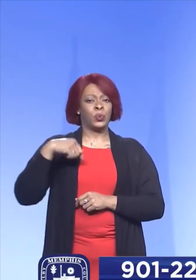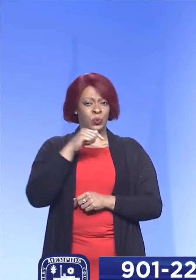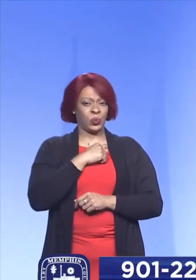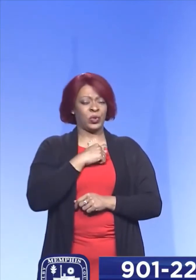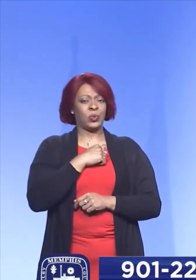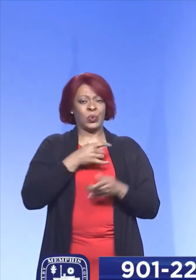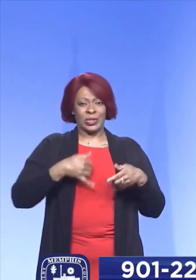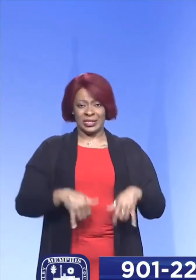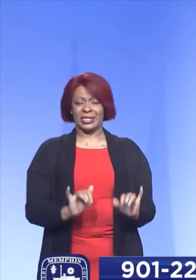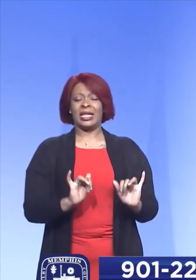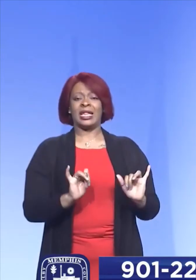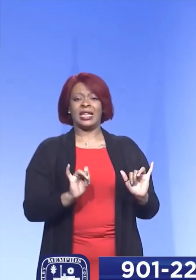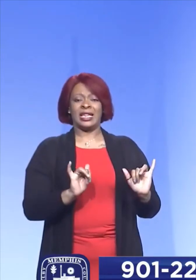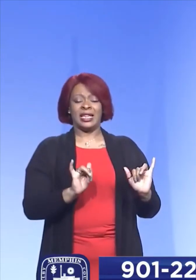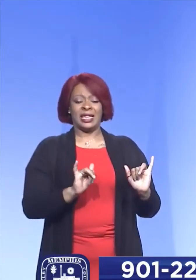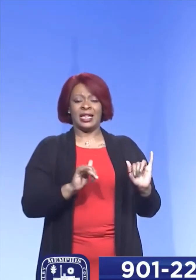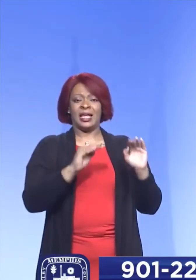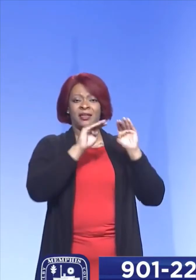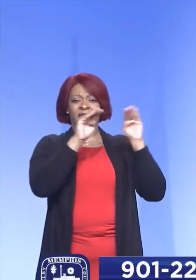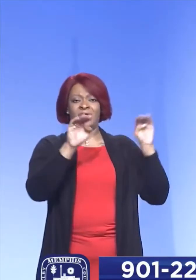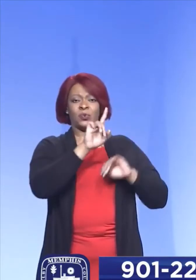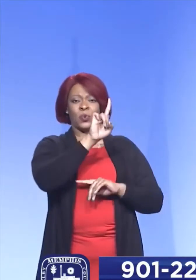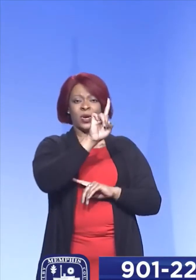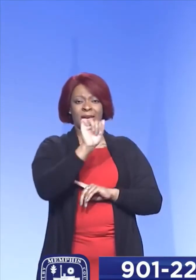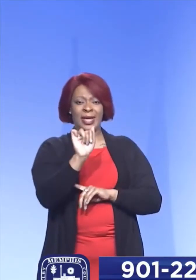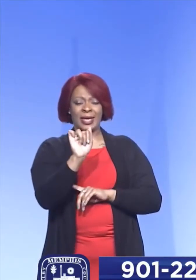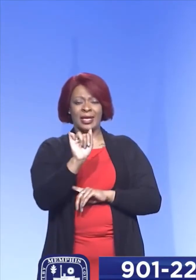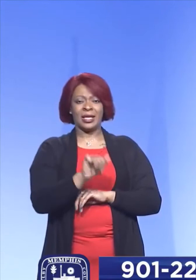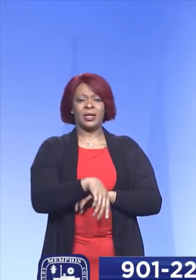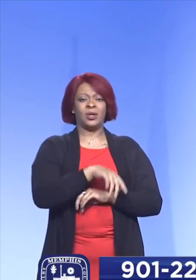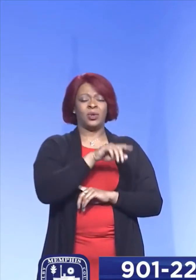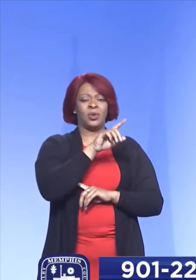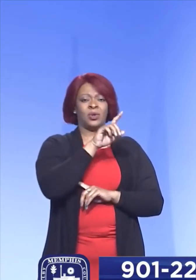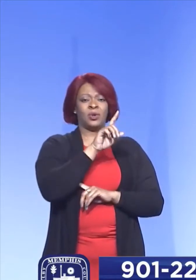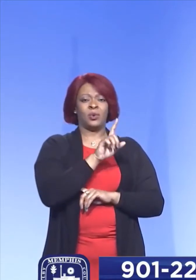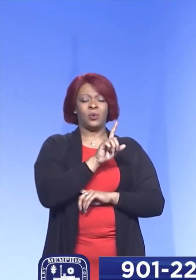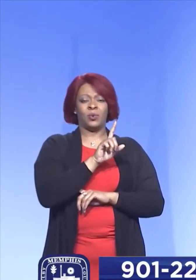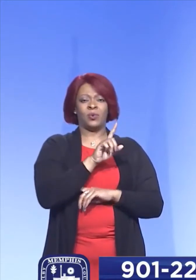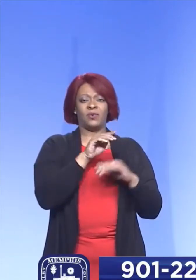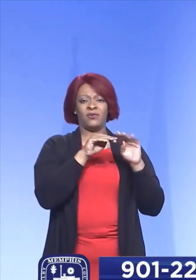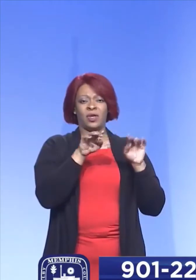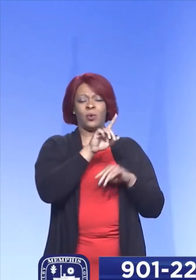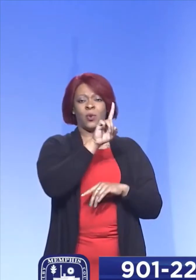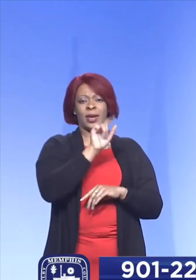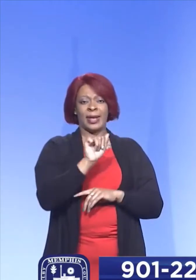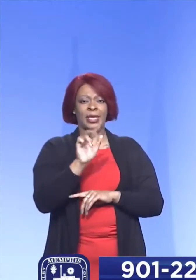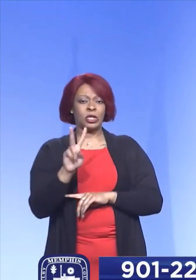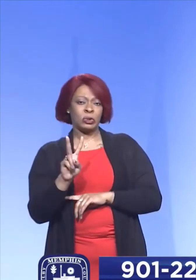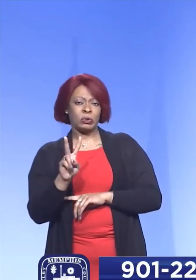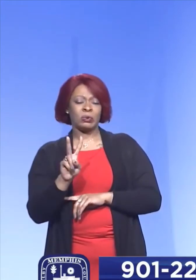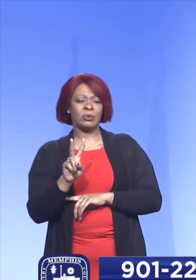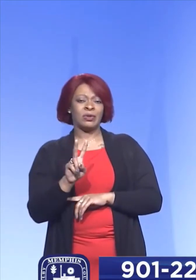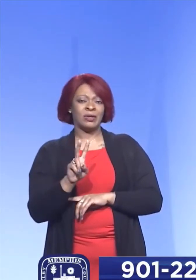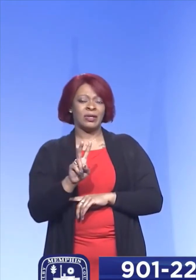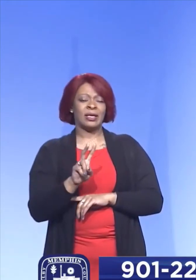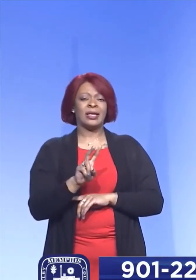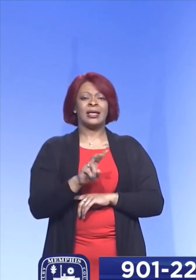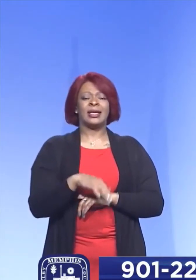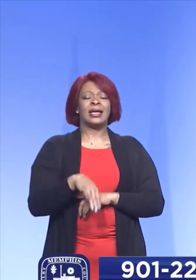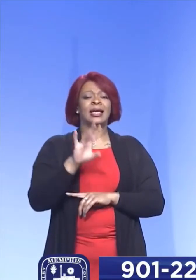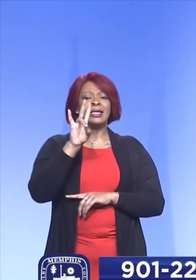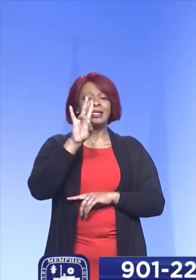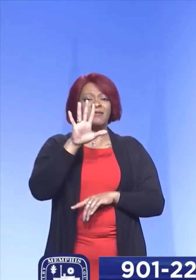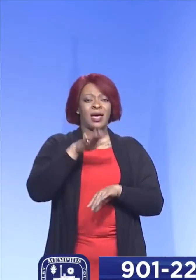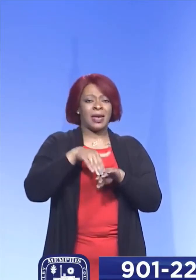still doing phase 1a, phase 1a2, and 75